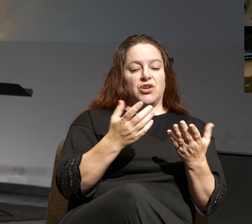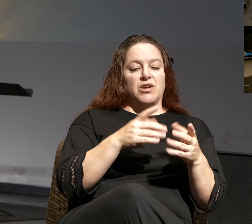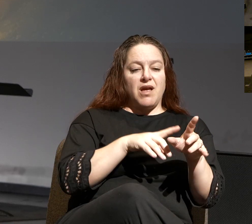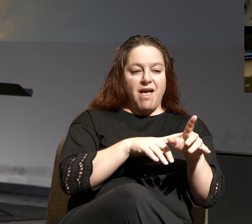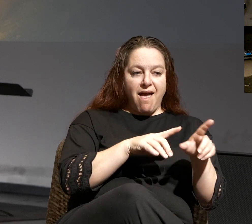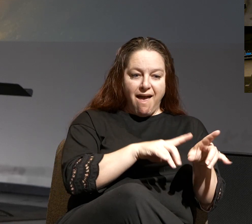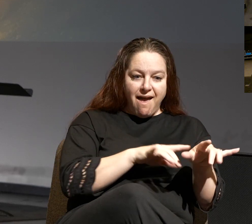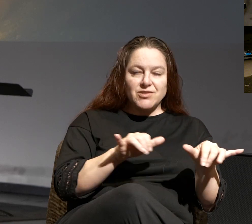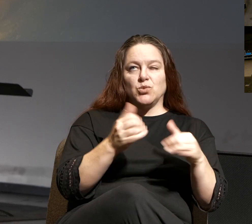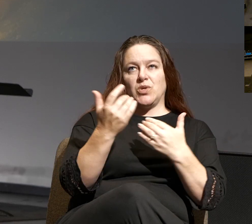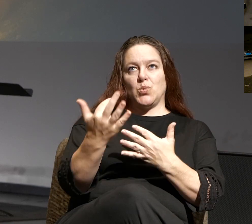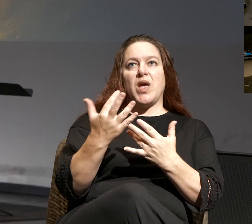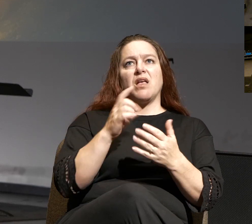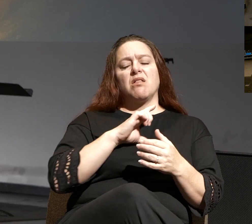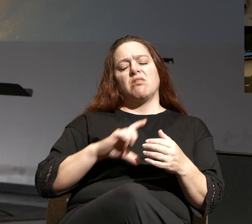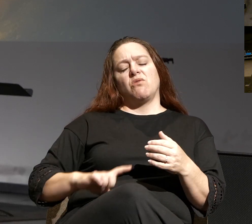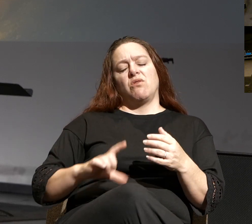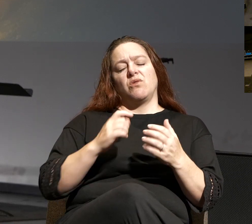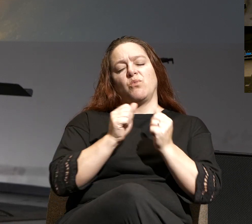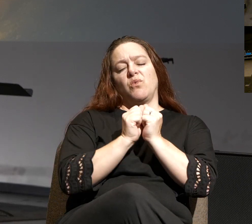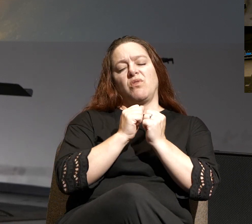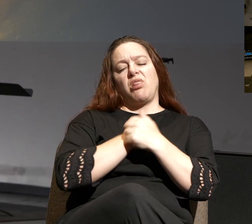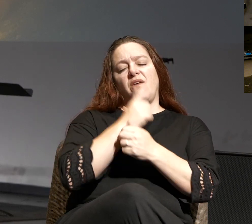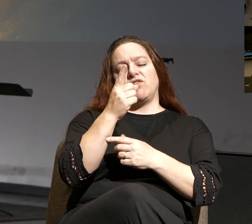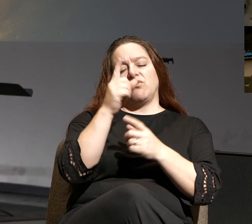wait. We love you, Lord. Be with us now. Amen.